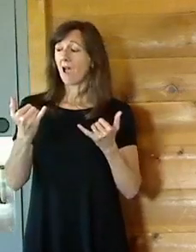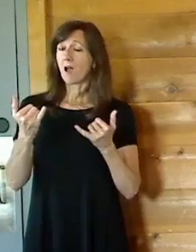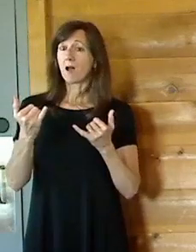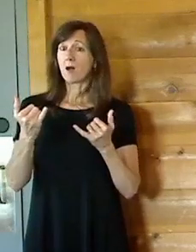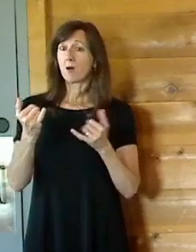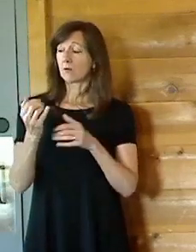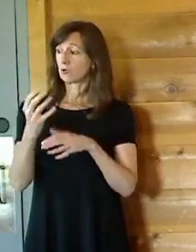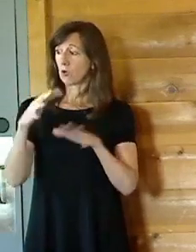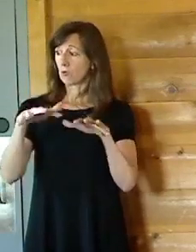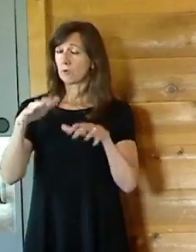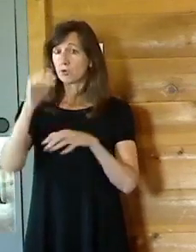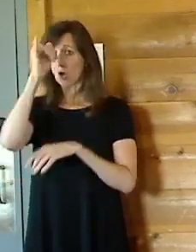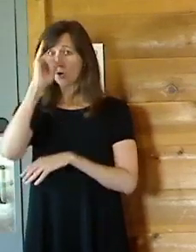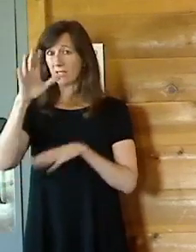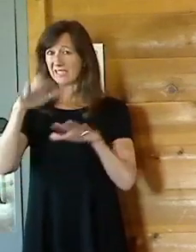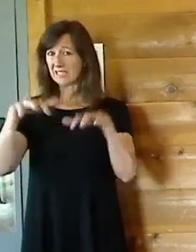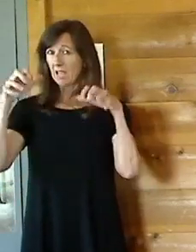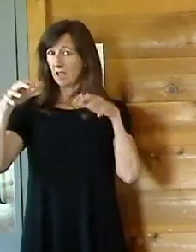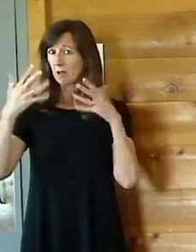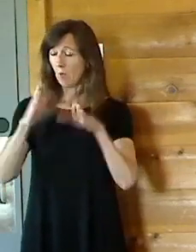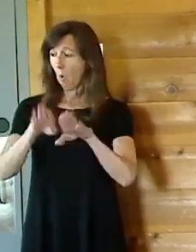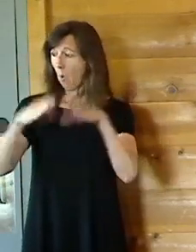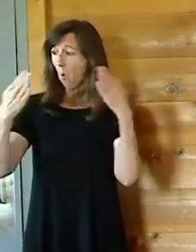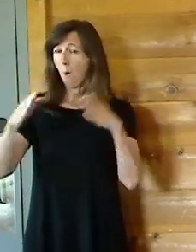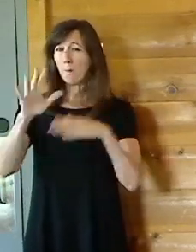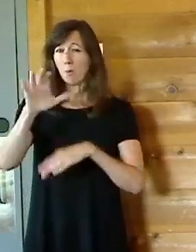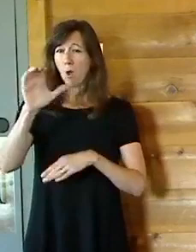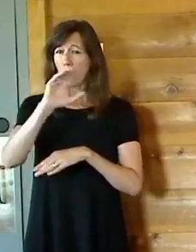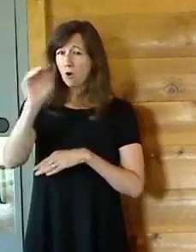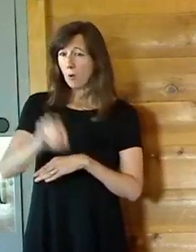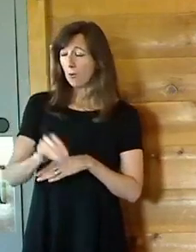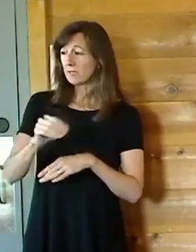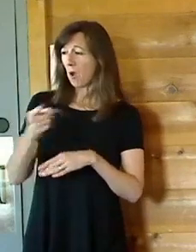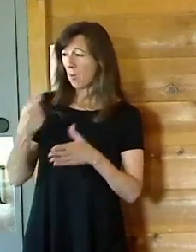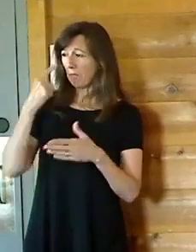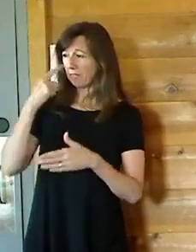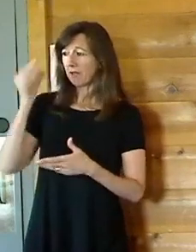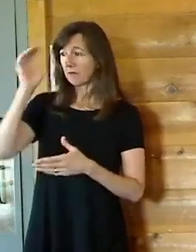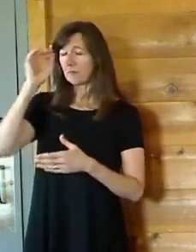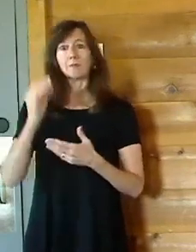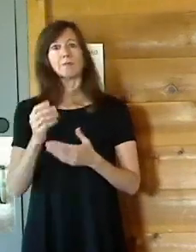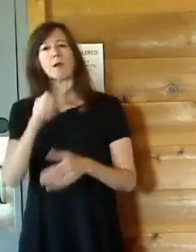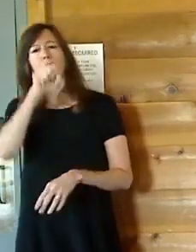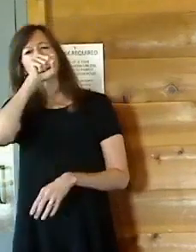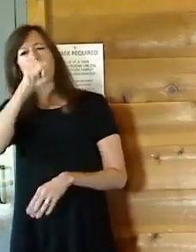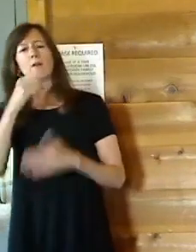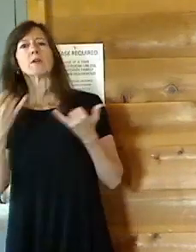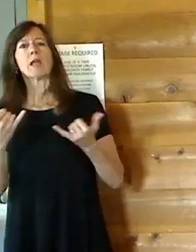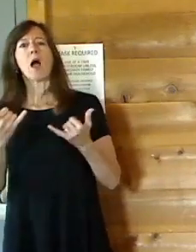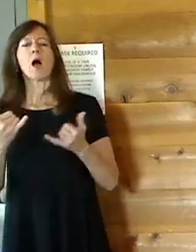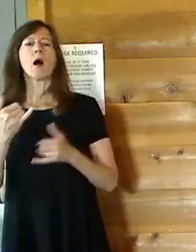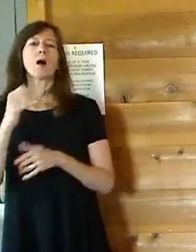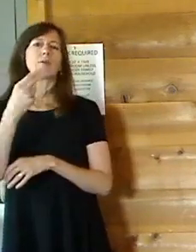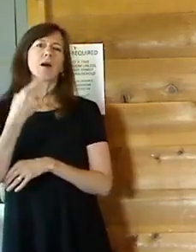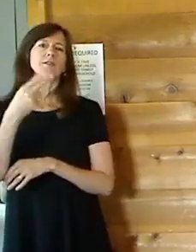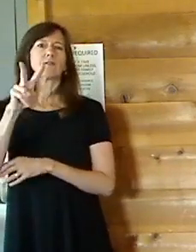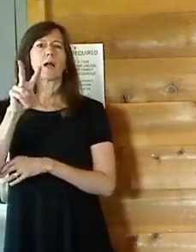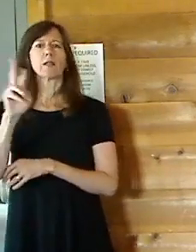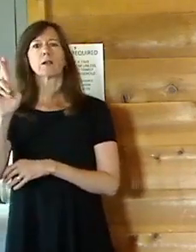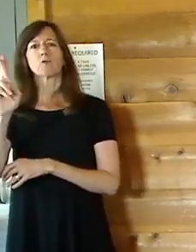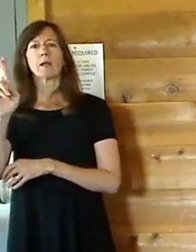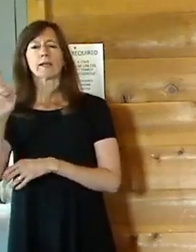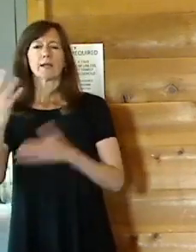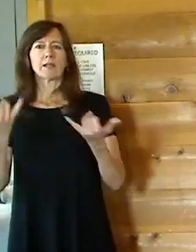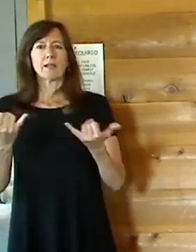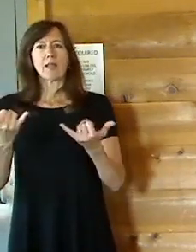What do you think? I love it. I love it that now the Hudson Valley Renegades are a New York Yankees affiliate. It's great to see people back in the stands.